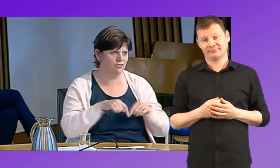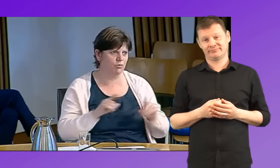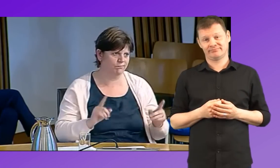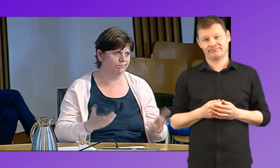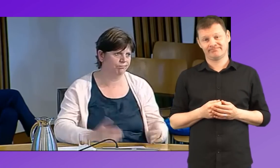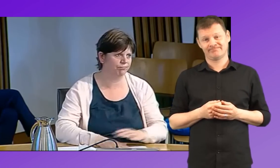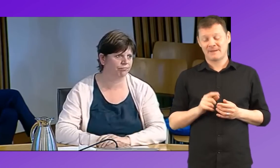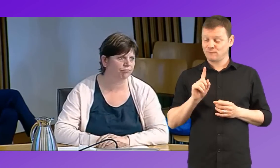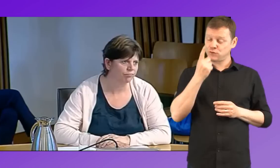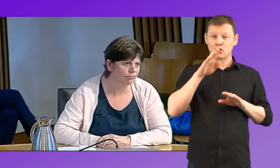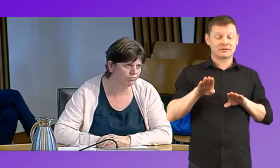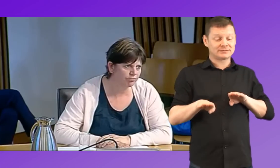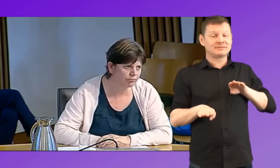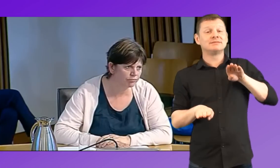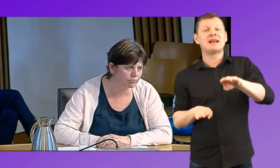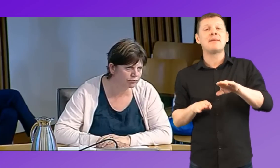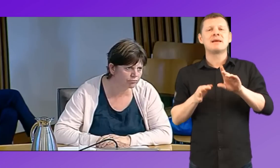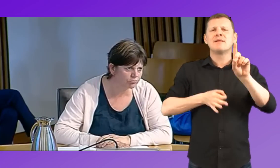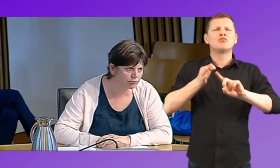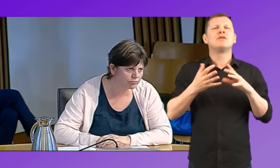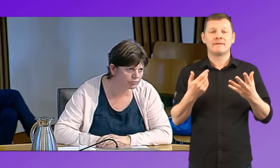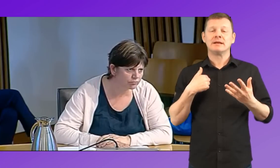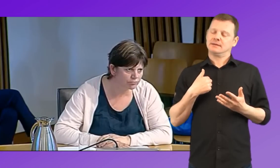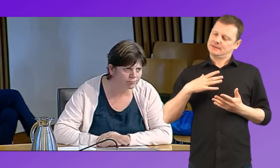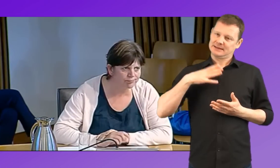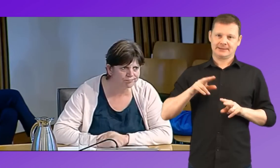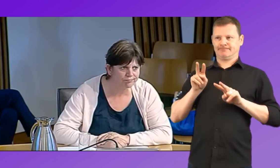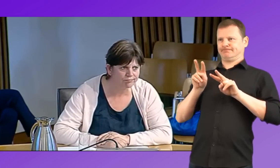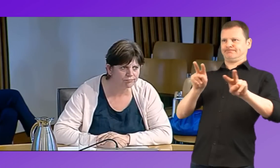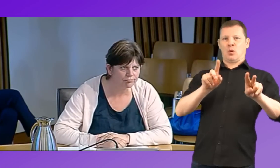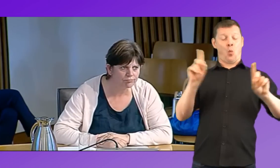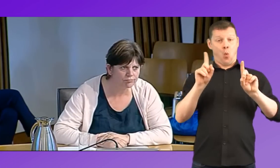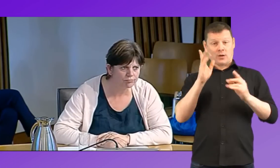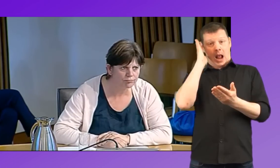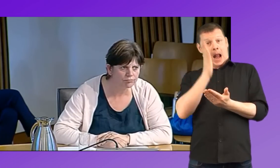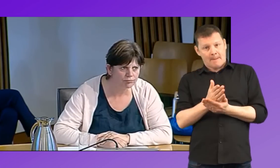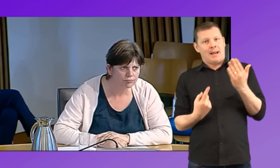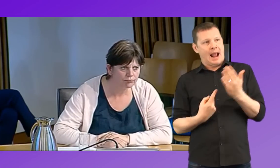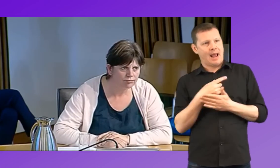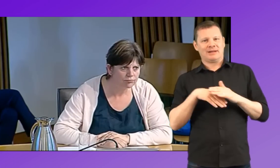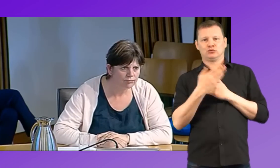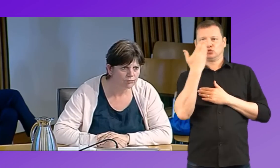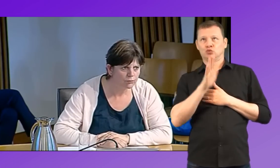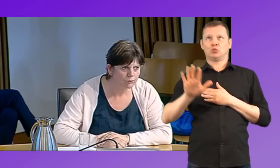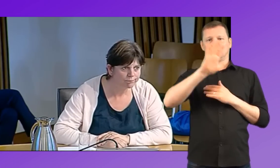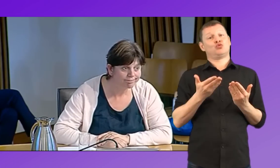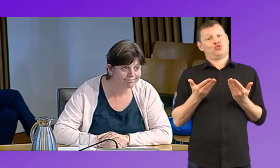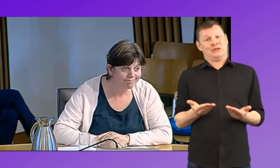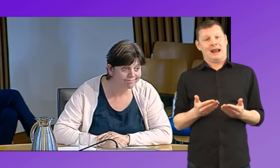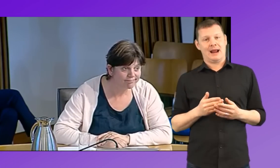And the first step to improving that is to have a look at what's actually going on in the classrooms today. And we don't have an idea. We don't